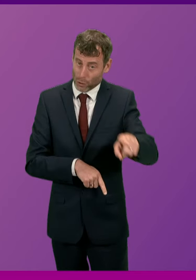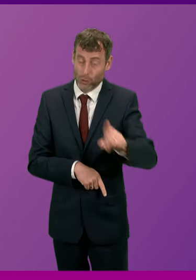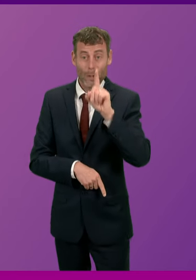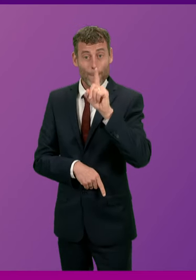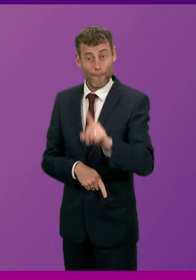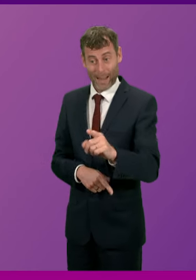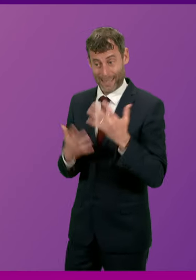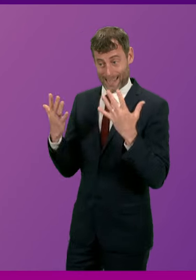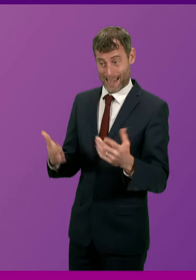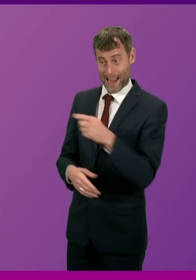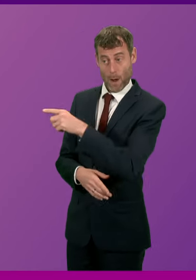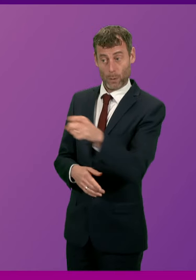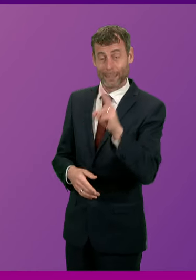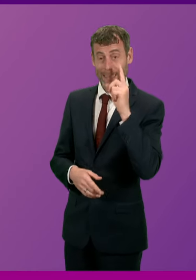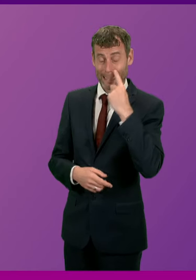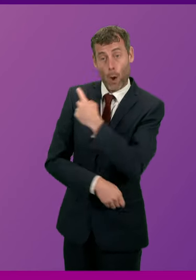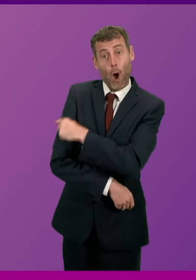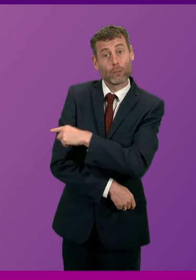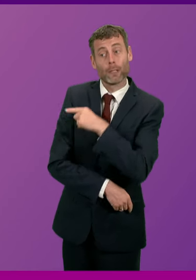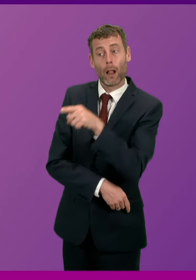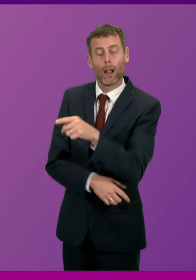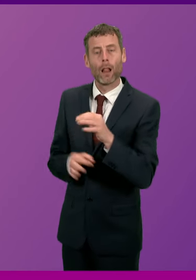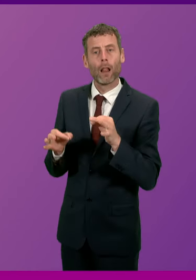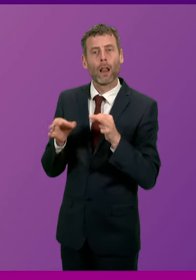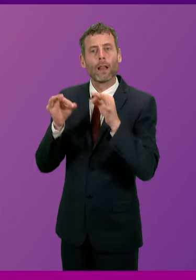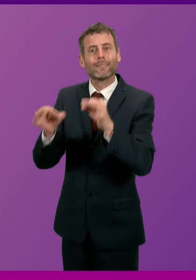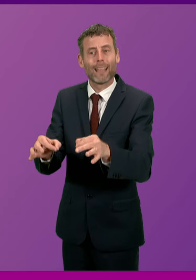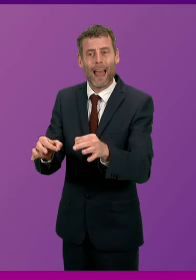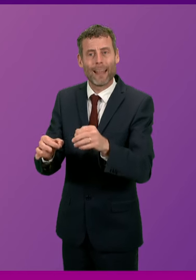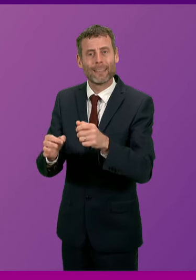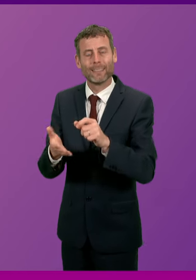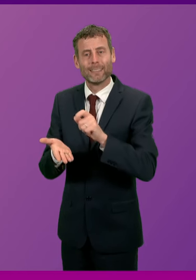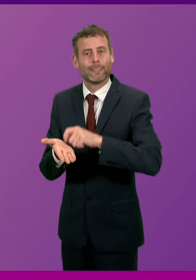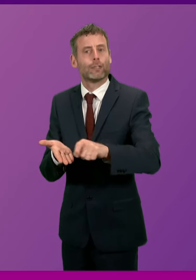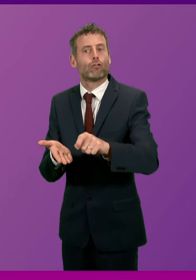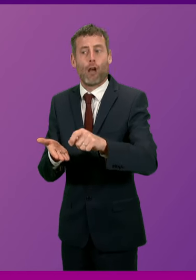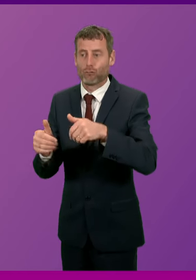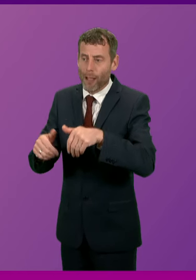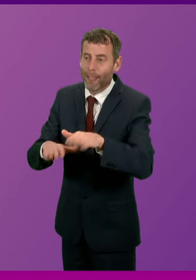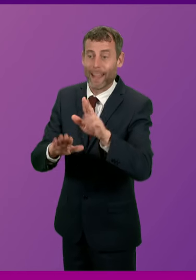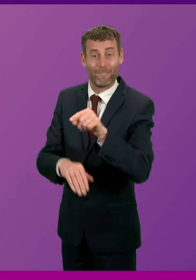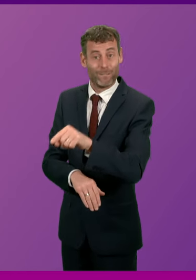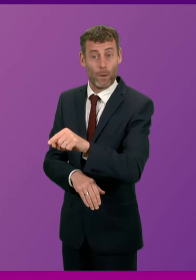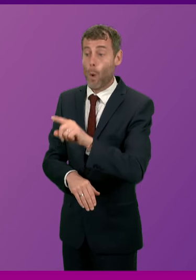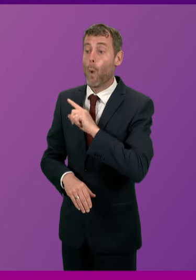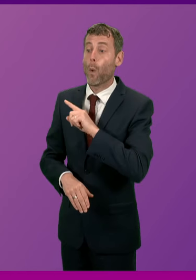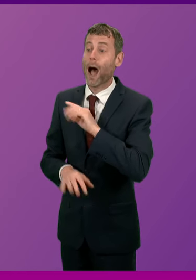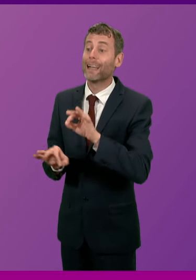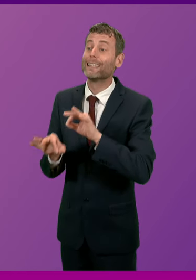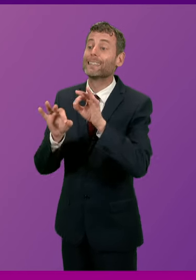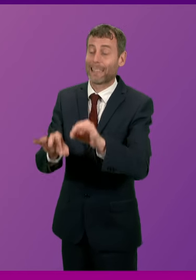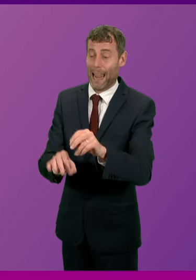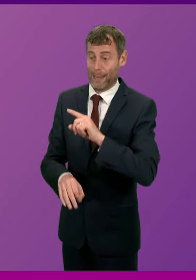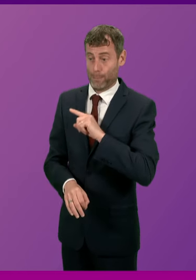delayed discharge. One of the issues about delayed discharge is that we do not have enough people able to deliver care packages within our communities.